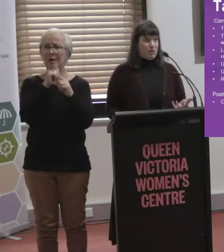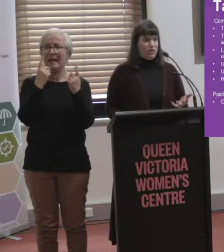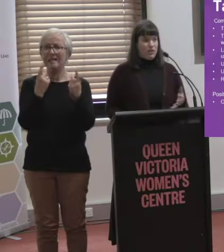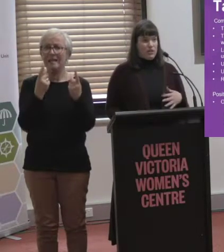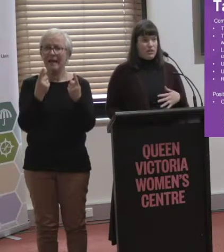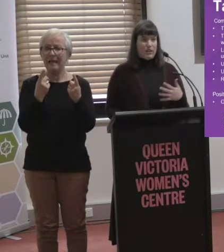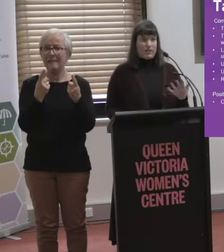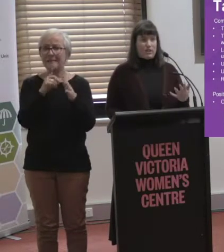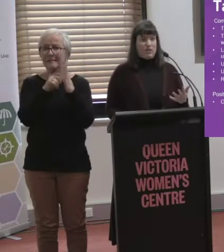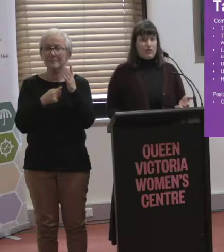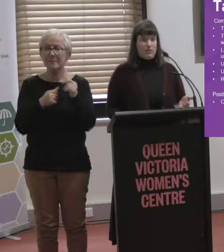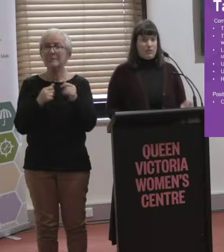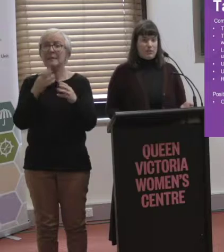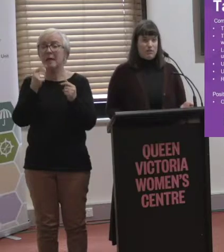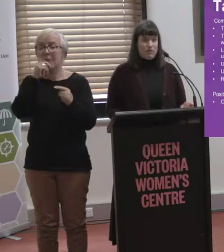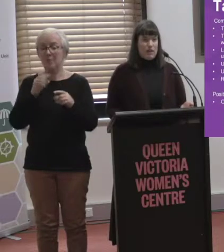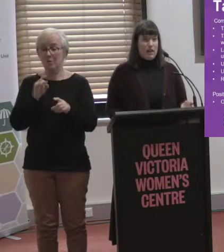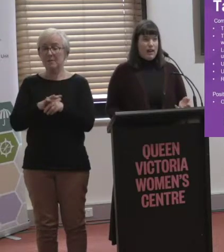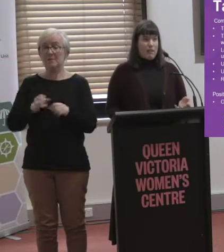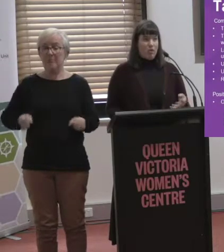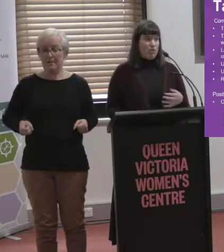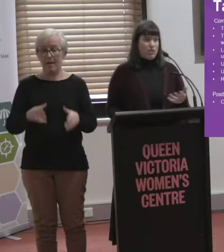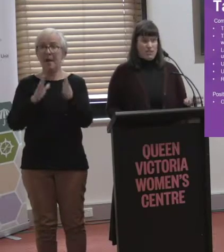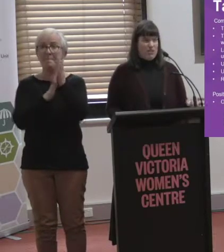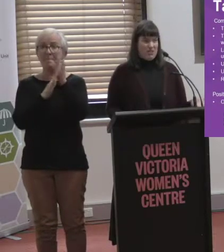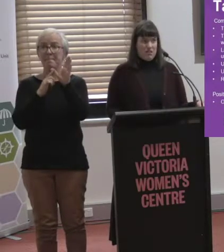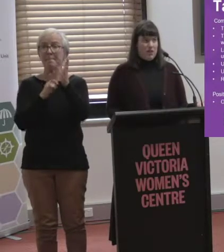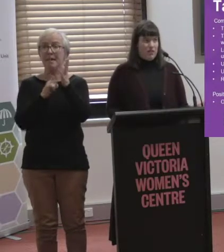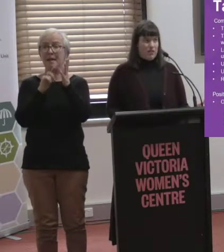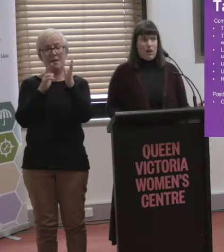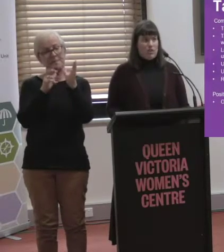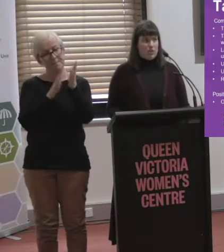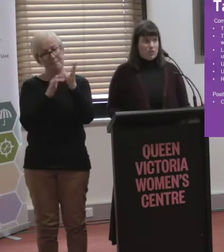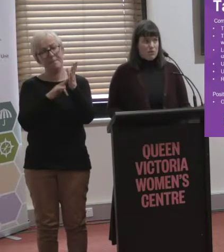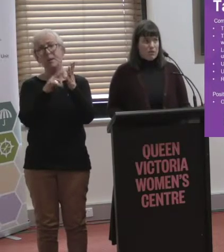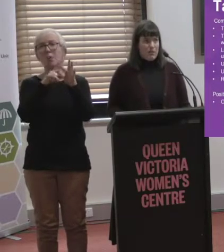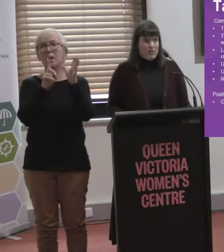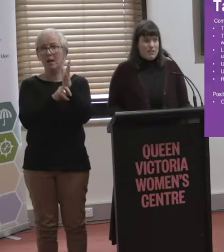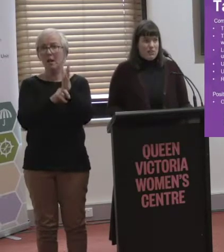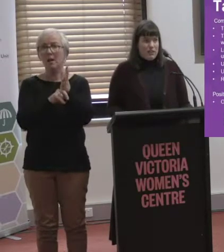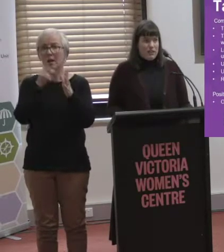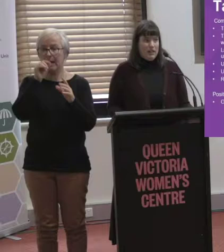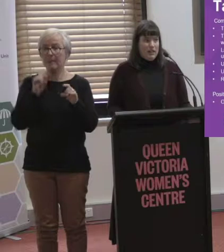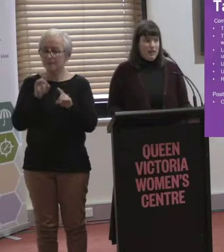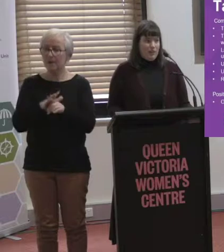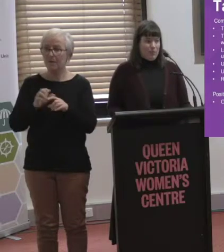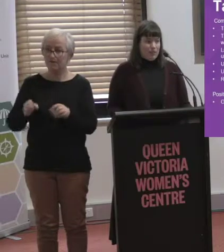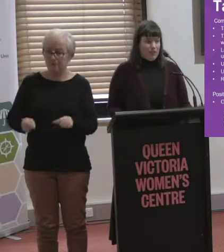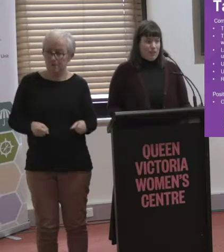manual wheelchair users and can transfer into the vehicle themselves, or who just have a... Don't use a wheelchair, but have a disability,